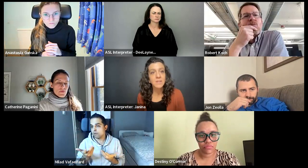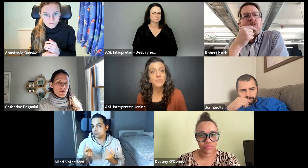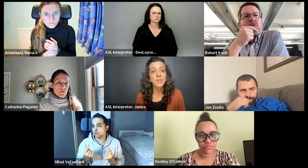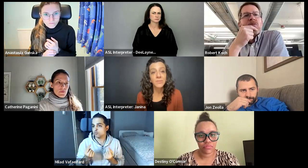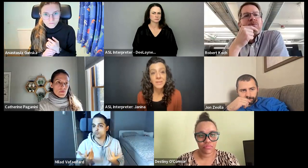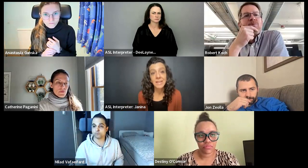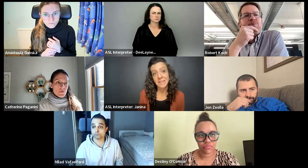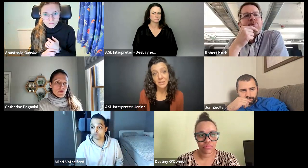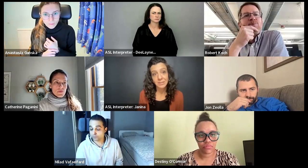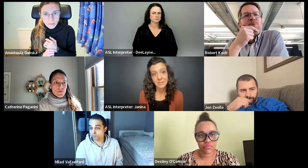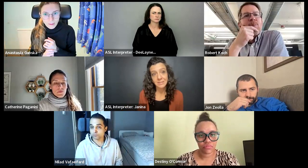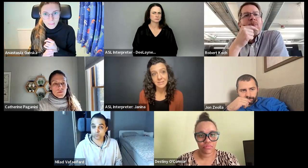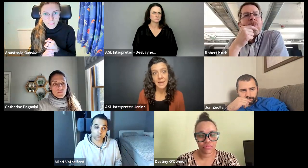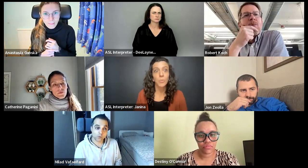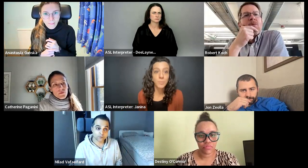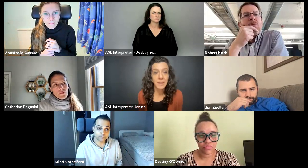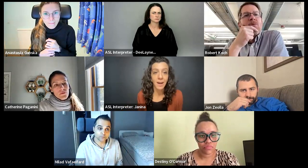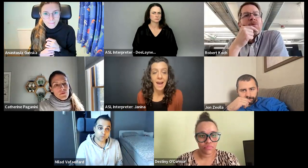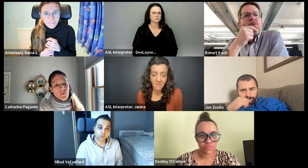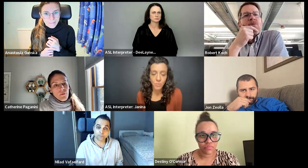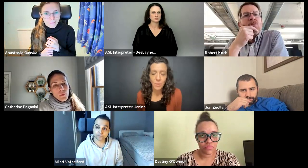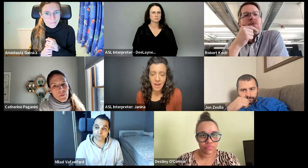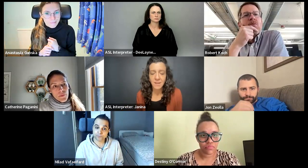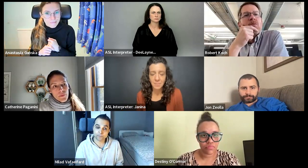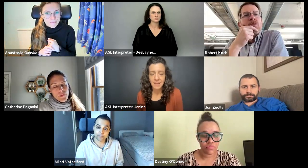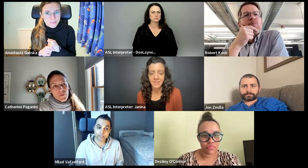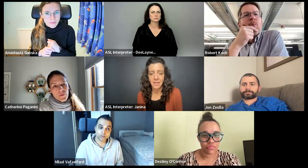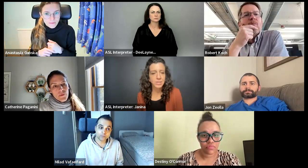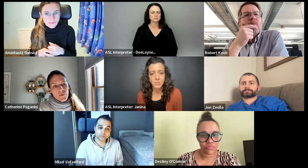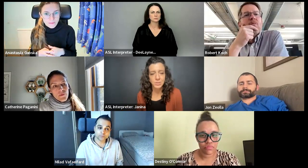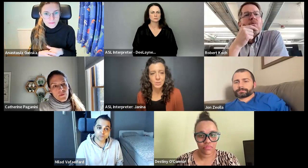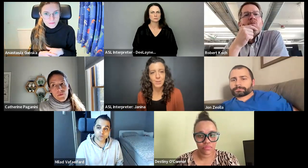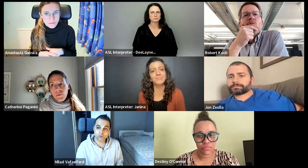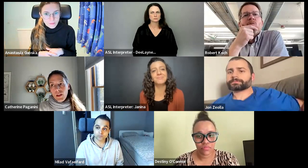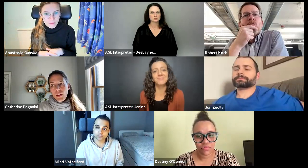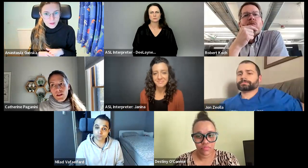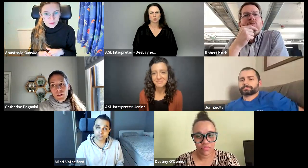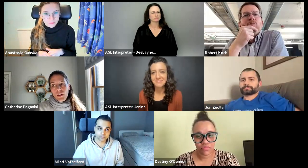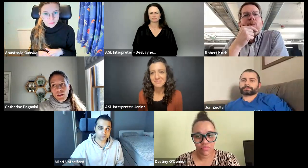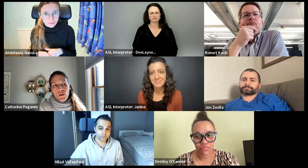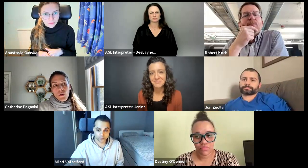submit something that's really related to my skills that would be, that would have a competitive edge? me, Trevor.